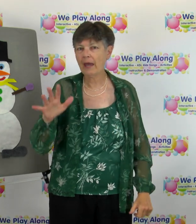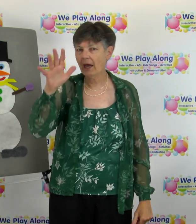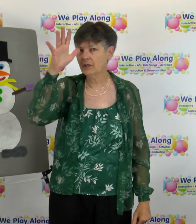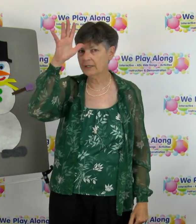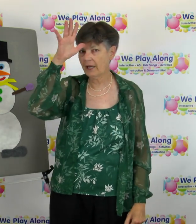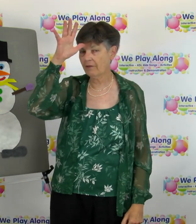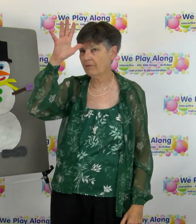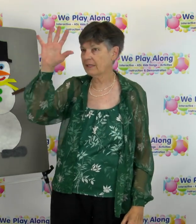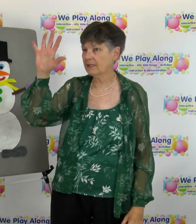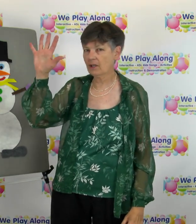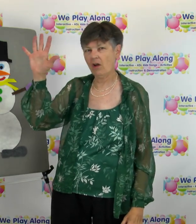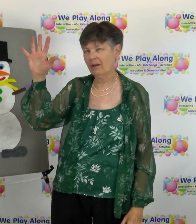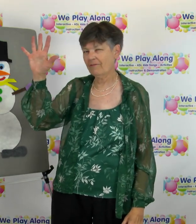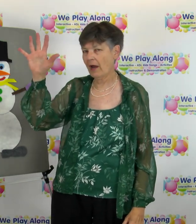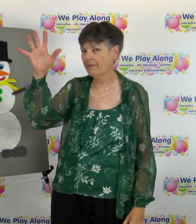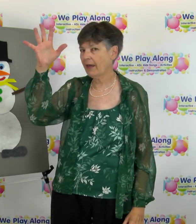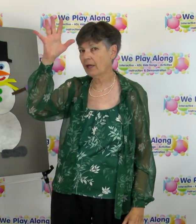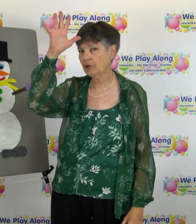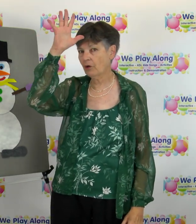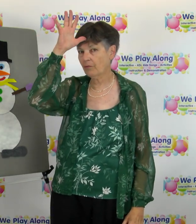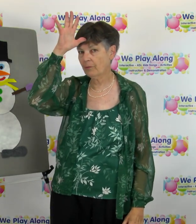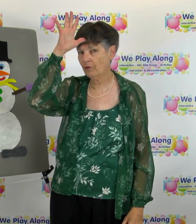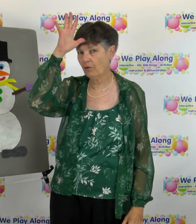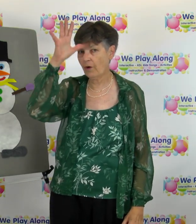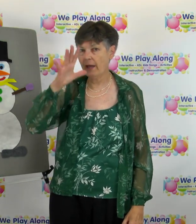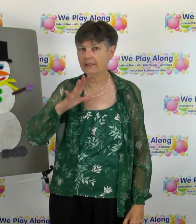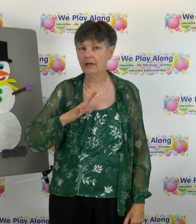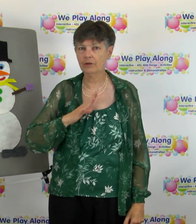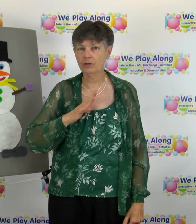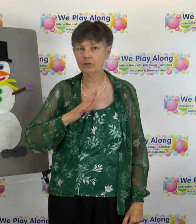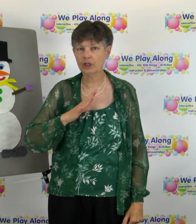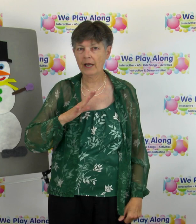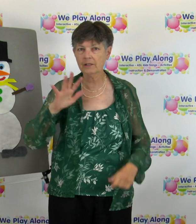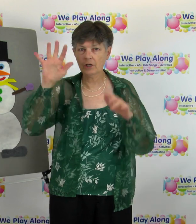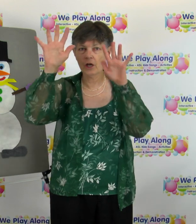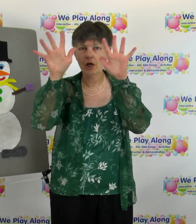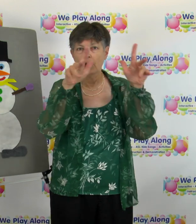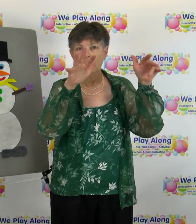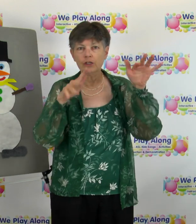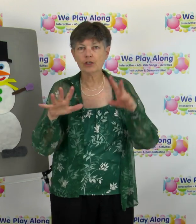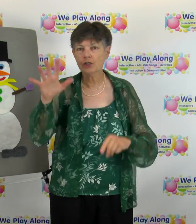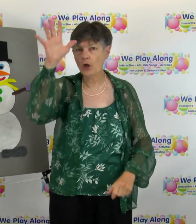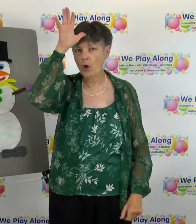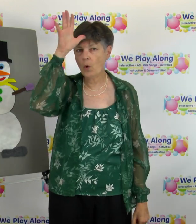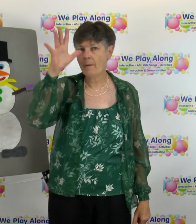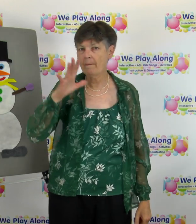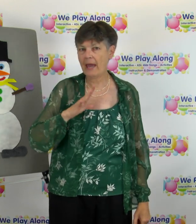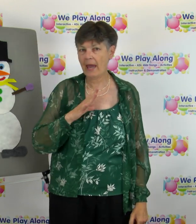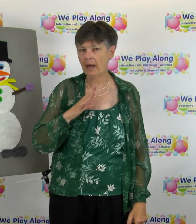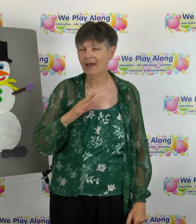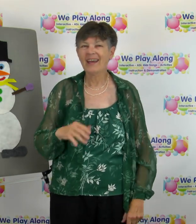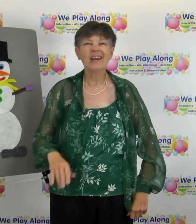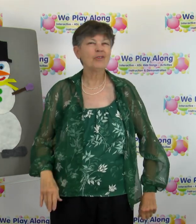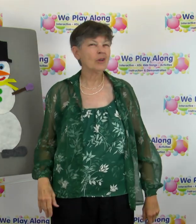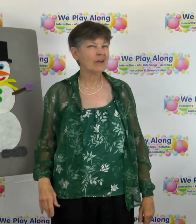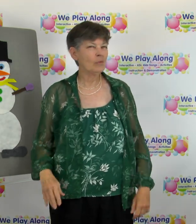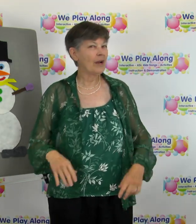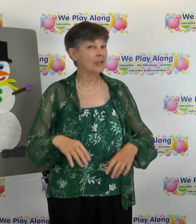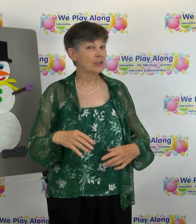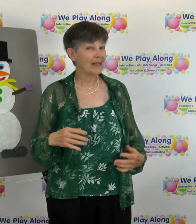man you take a this is called a five hand you go from your forehead down to your chest snow man if you wanted your